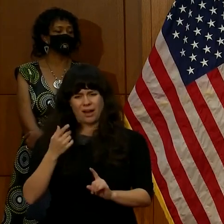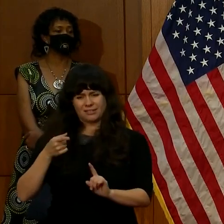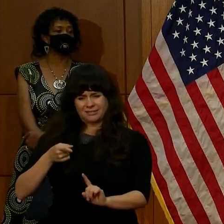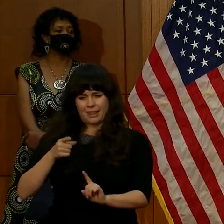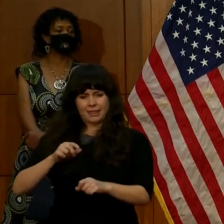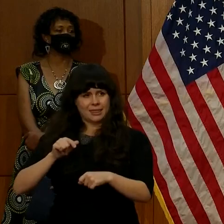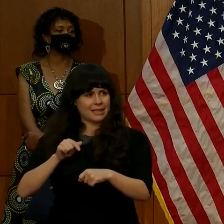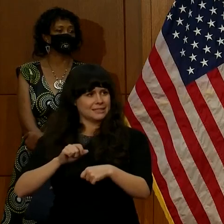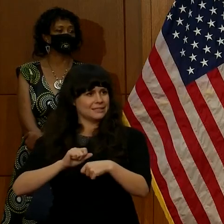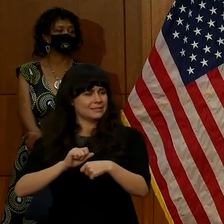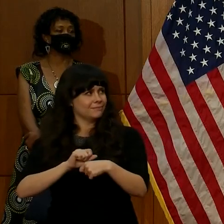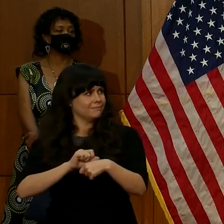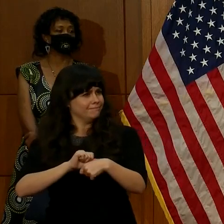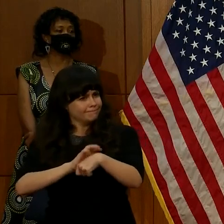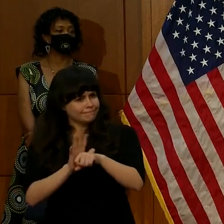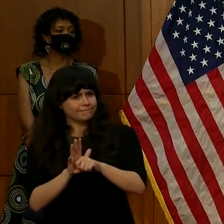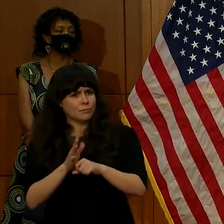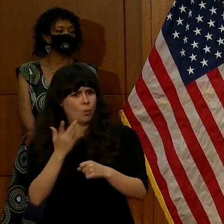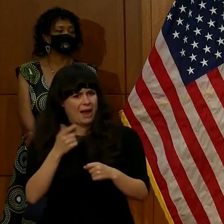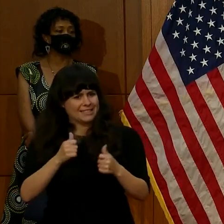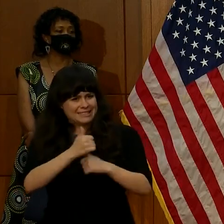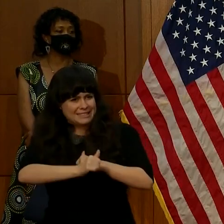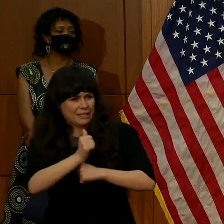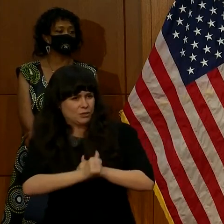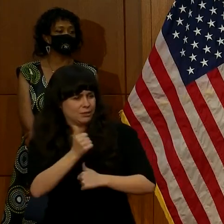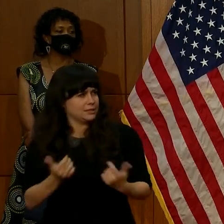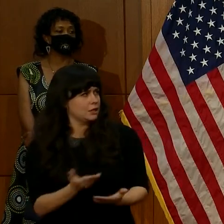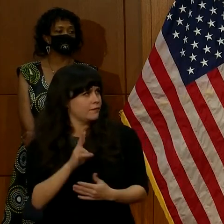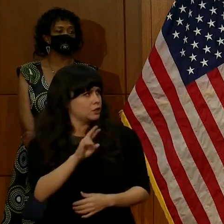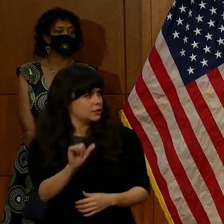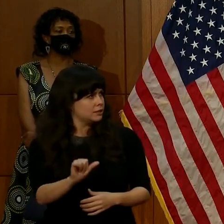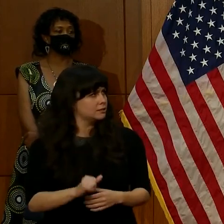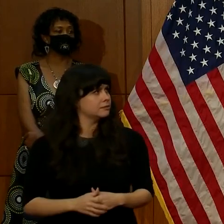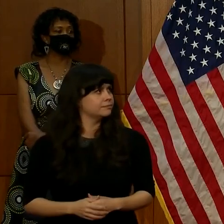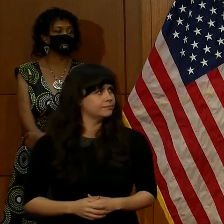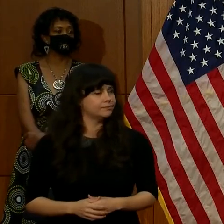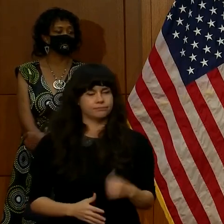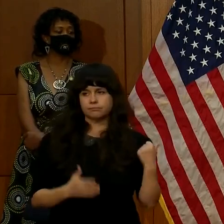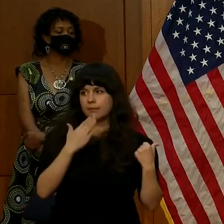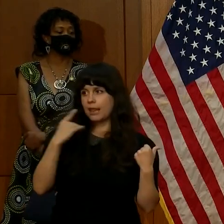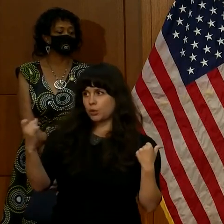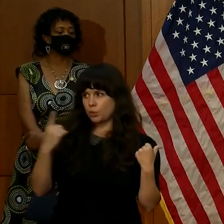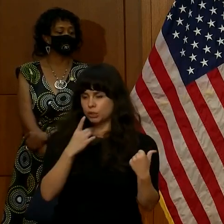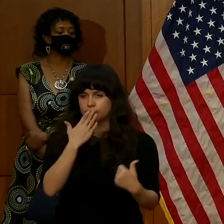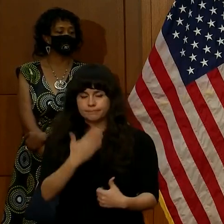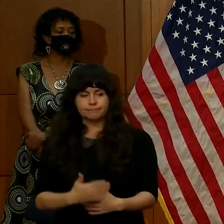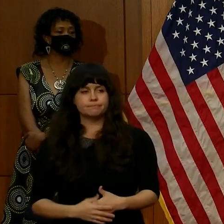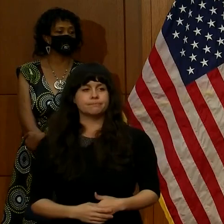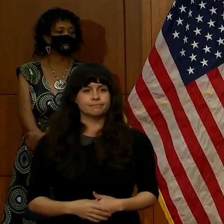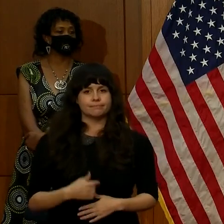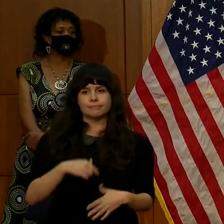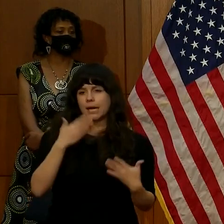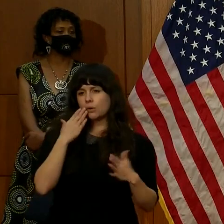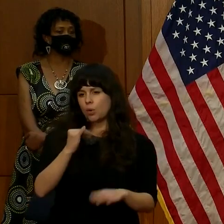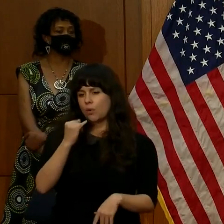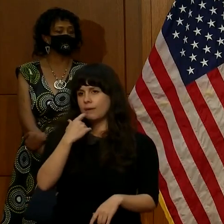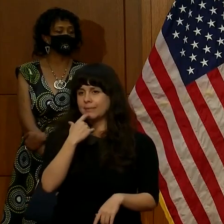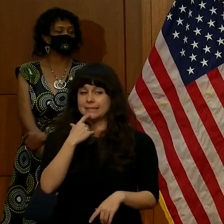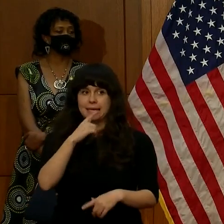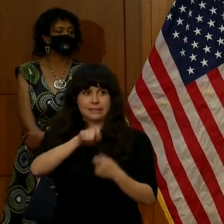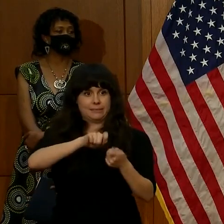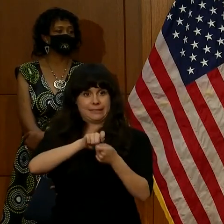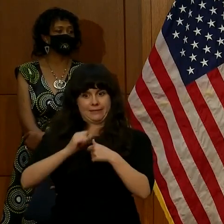especially dangerous here in Virginia, think? Well, thank you for your question. And I don't know if I'd say it's especially